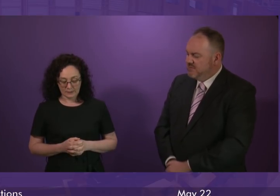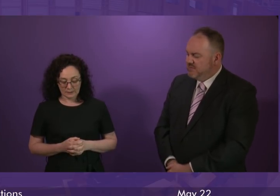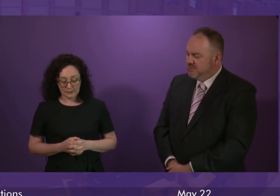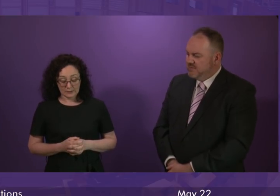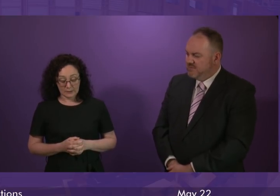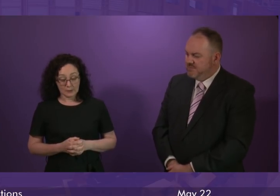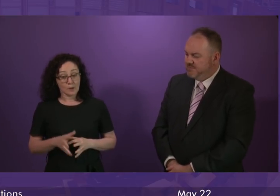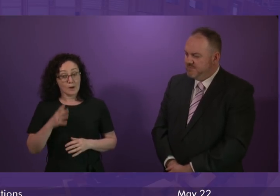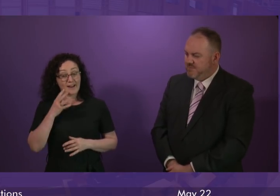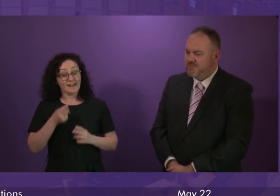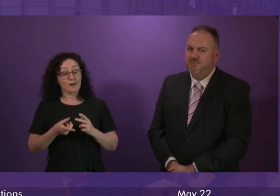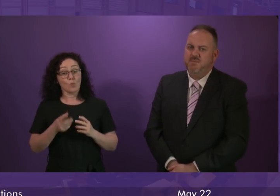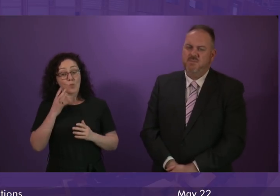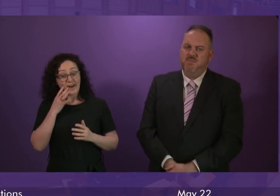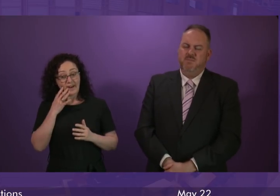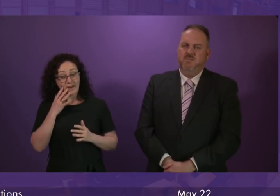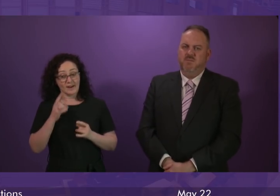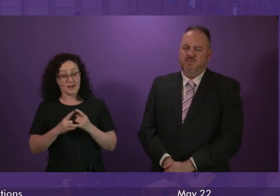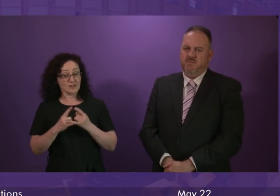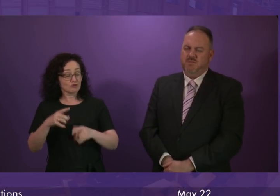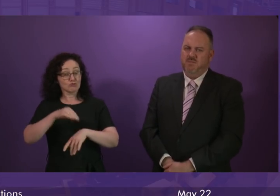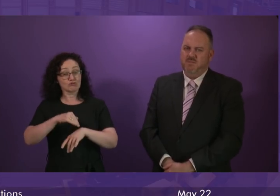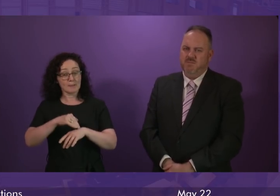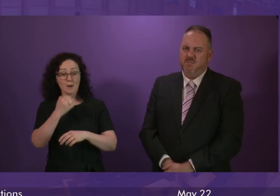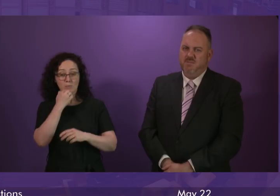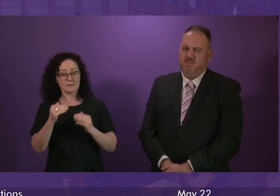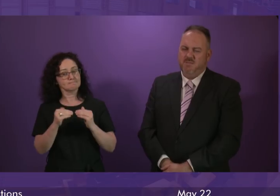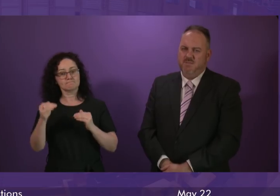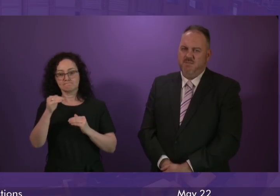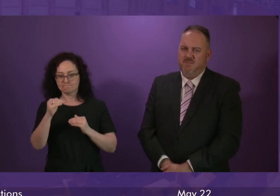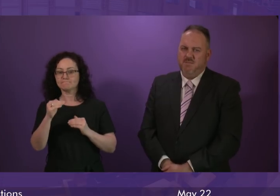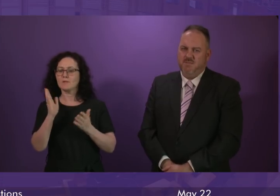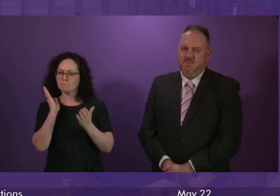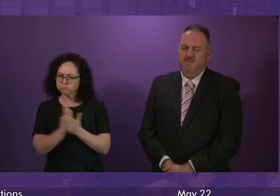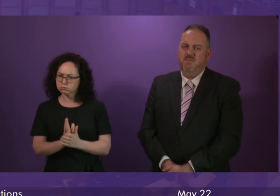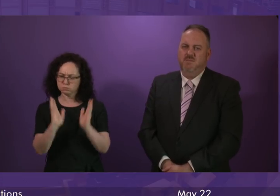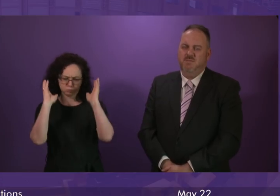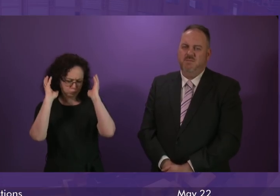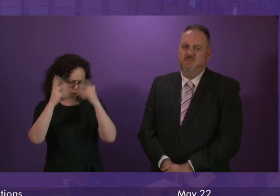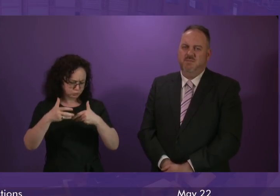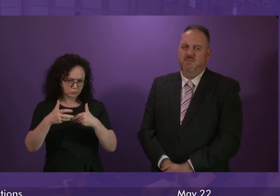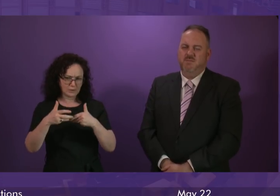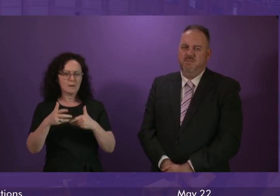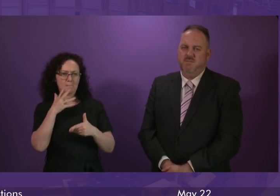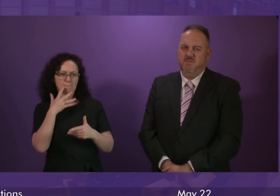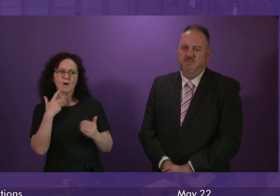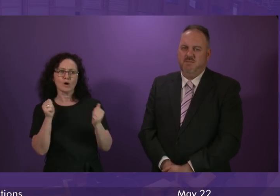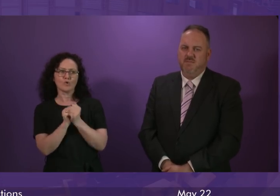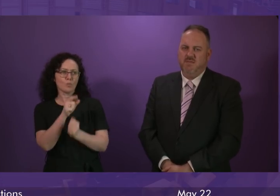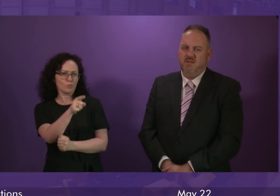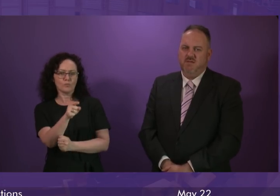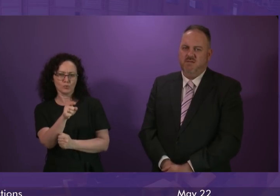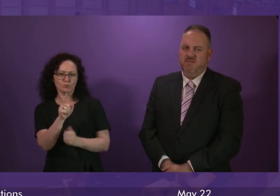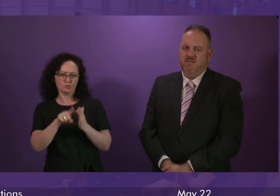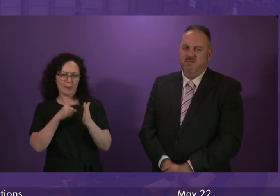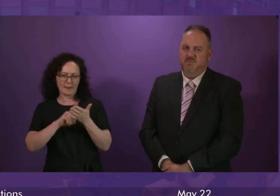increase in sexual crime is of enormous concern and I would echo Joanne Lammond's comments in that regard. Some of